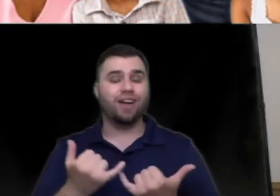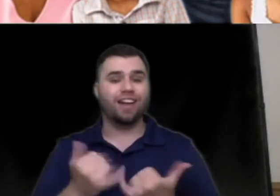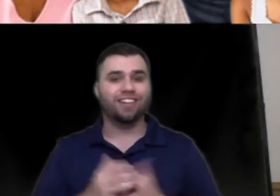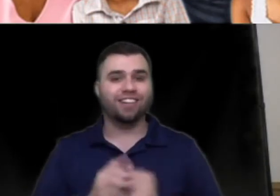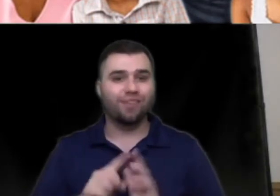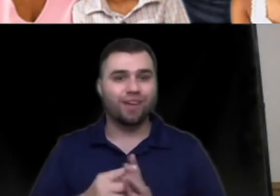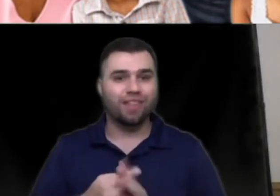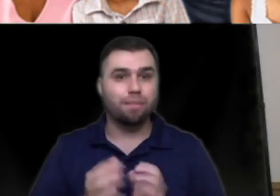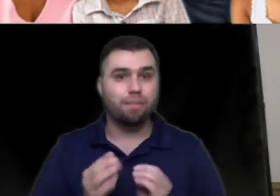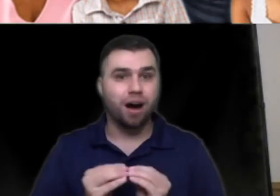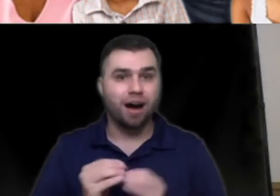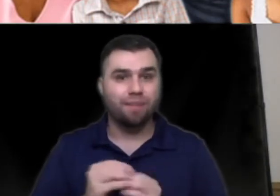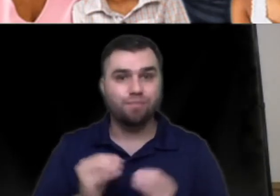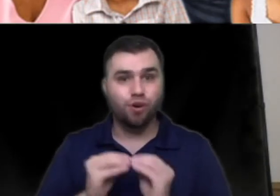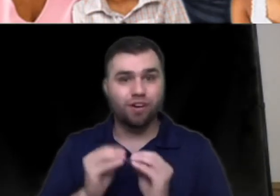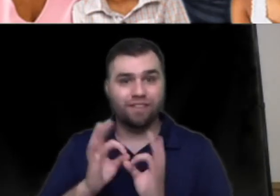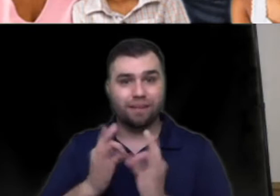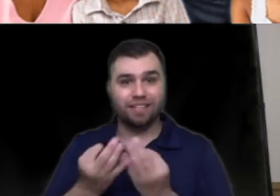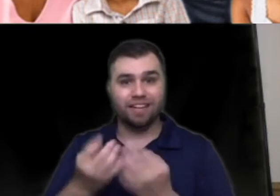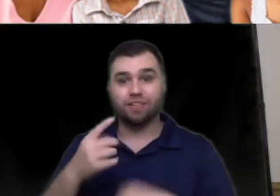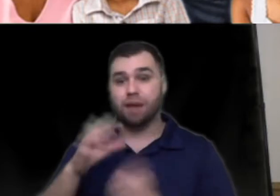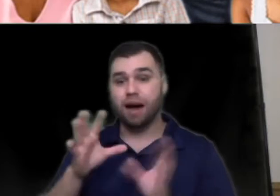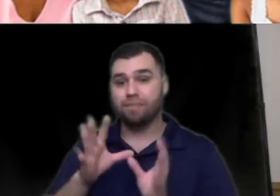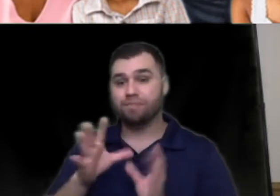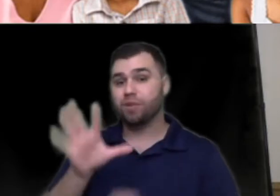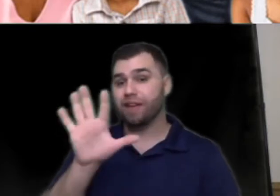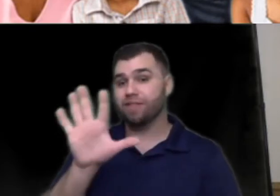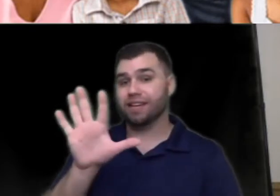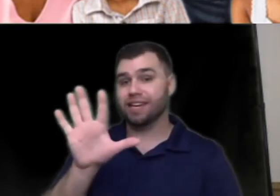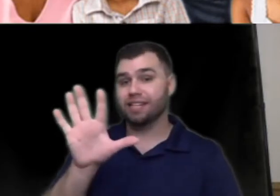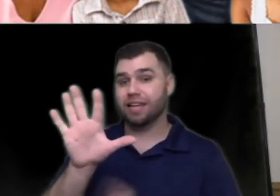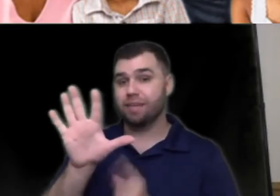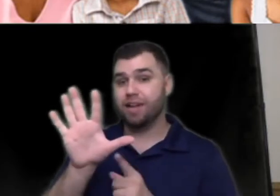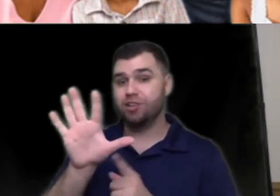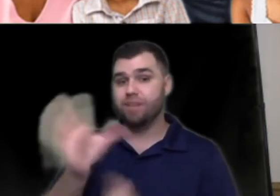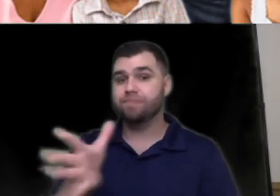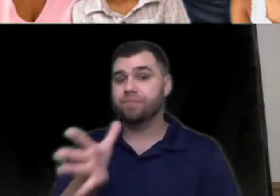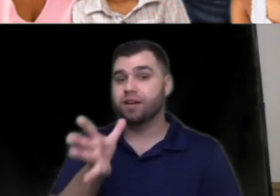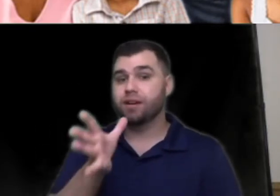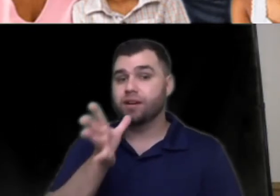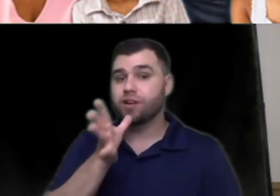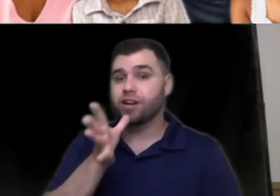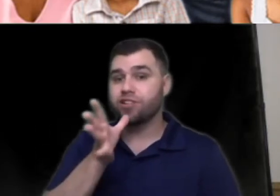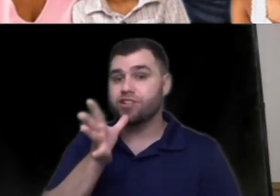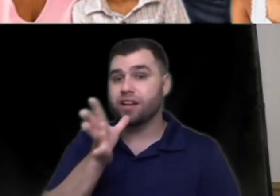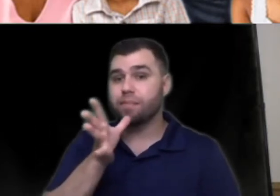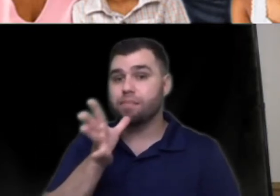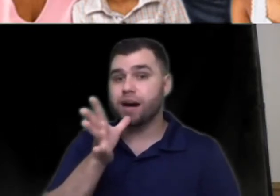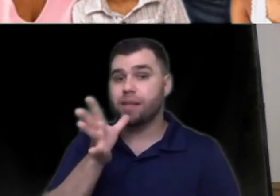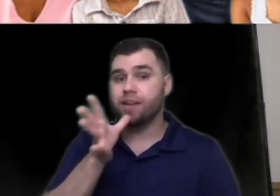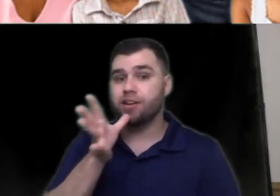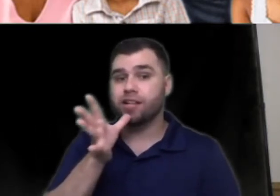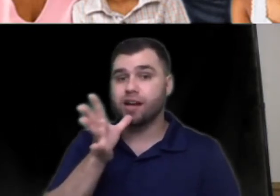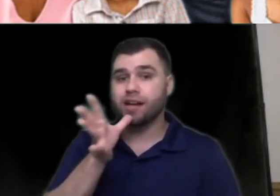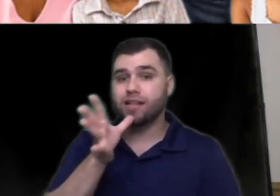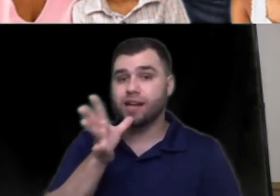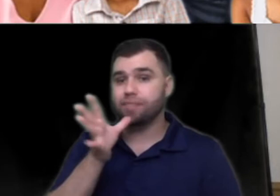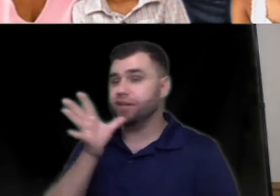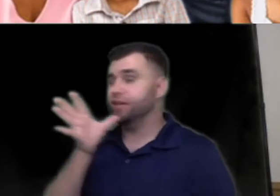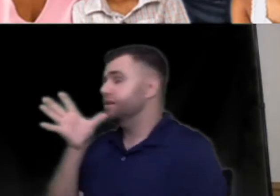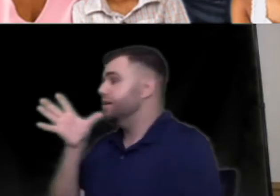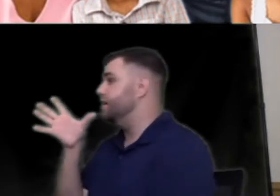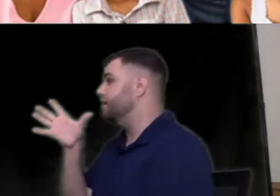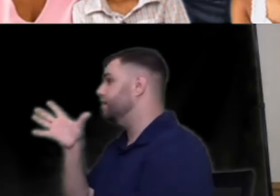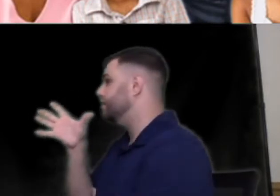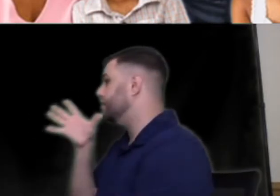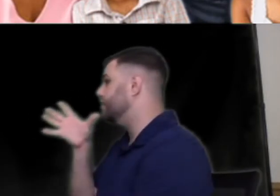and start with mom more family sign so mom so we have again the same handshake going on the chin mom and you're going to kind of tap it